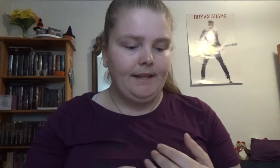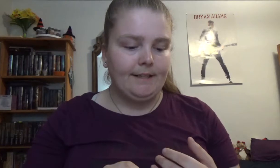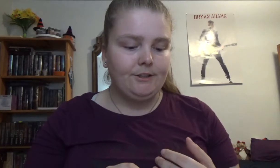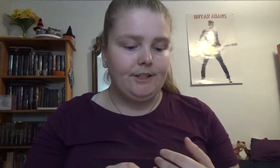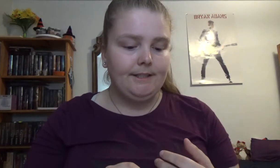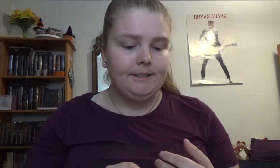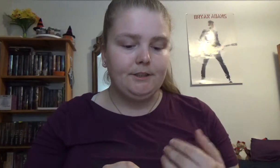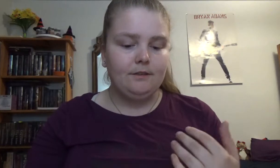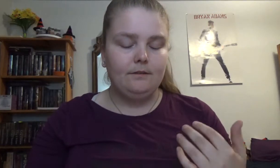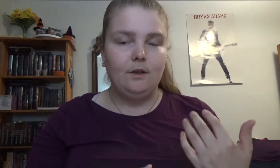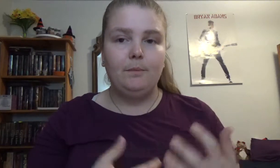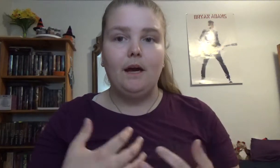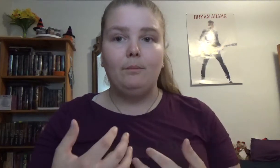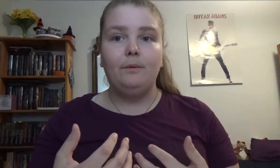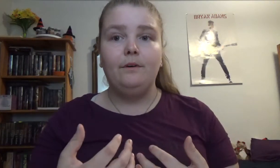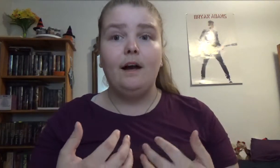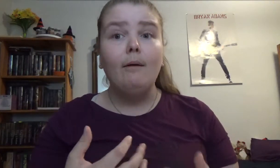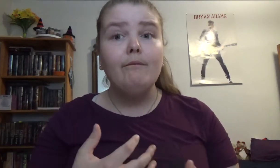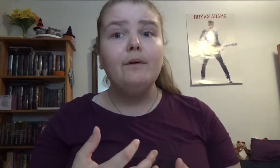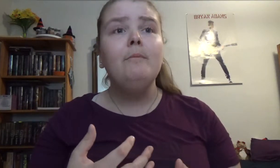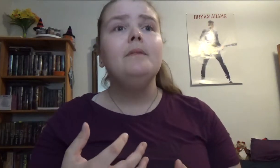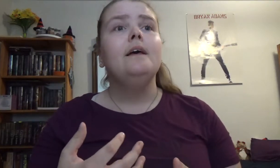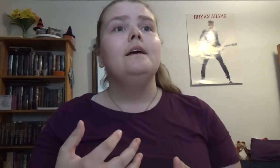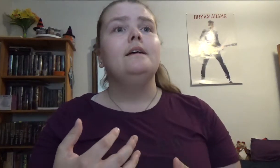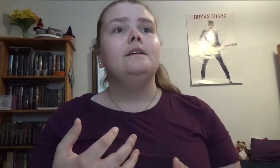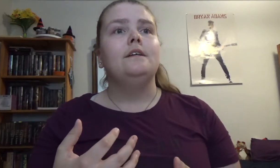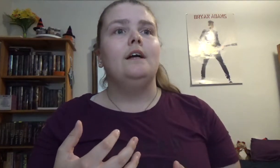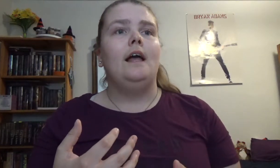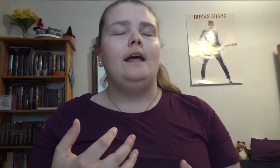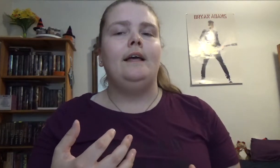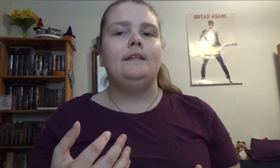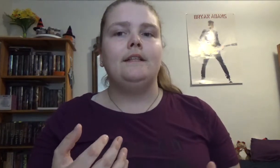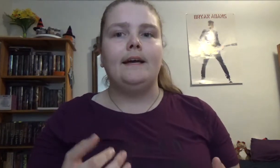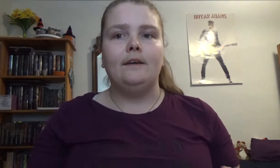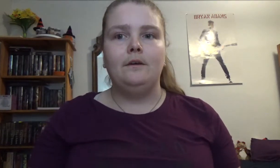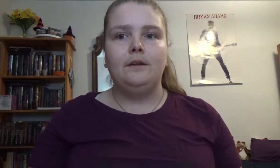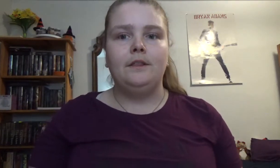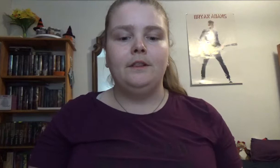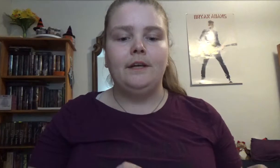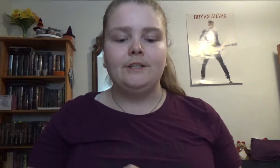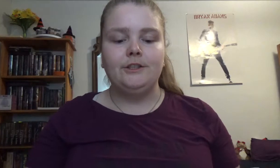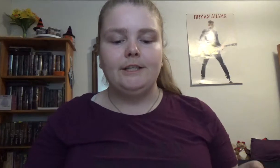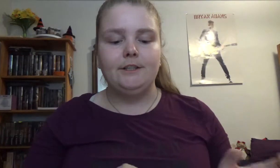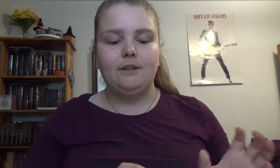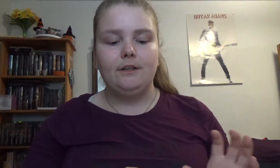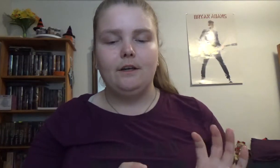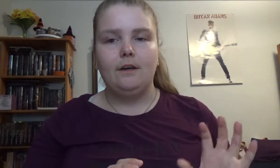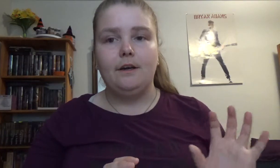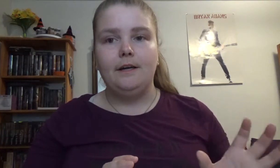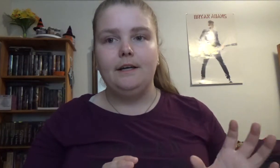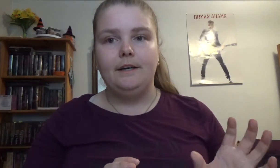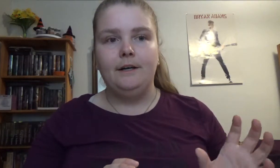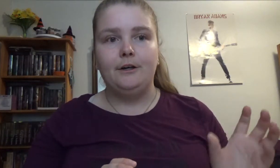exercises could be helpful helpful and like the exercise could